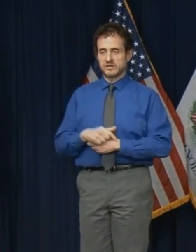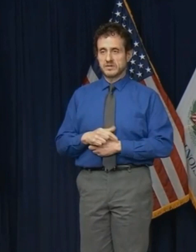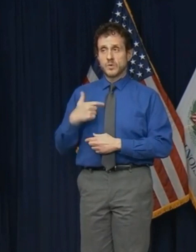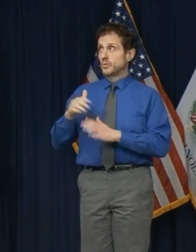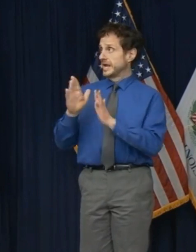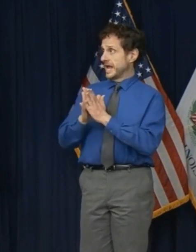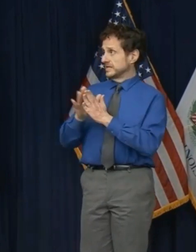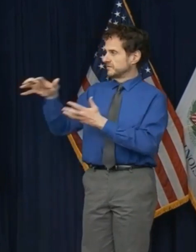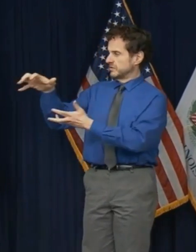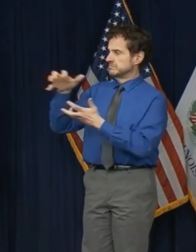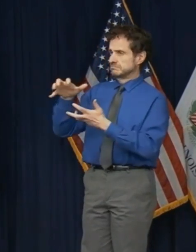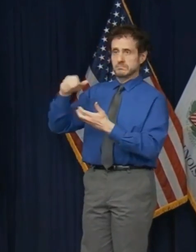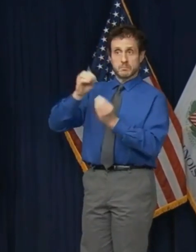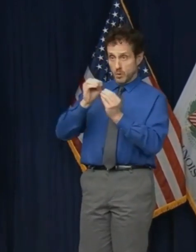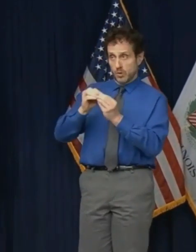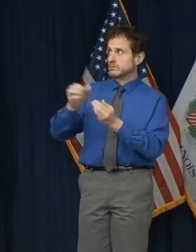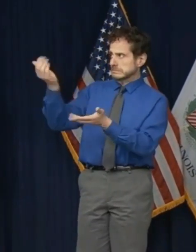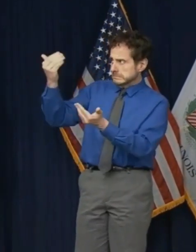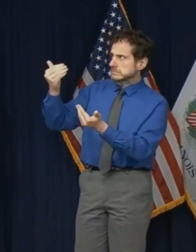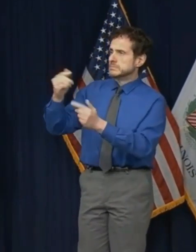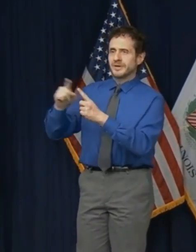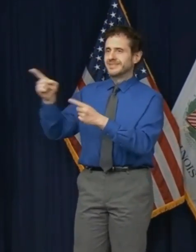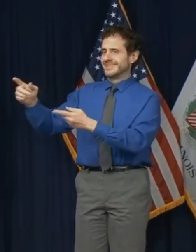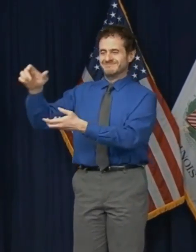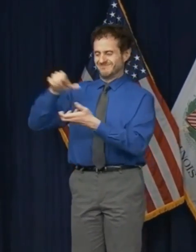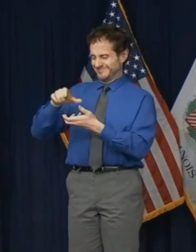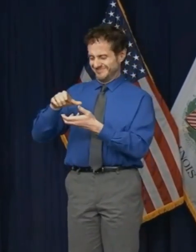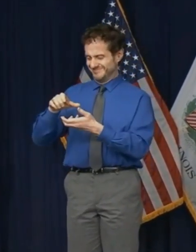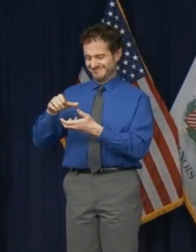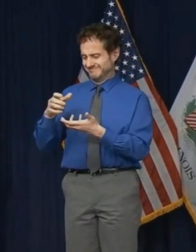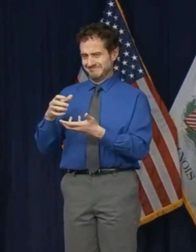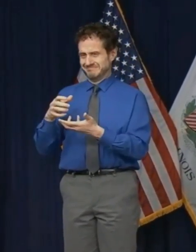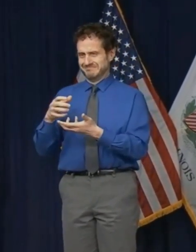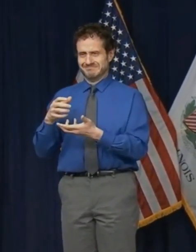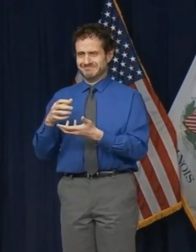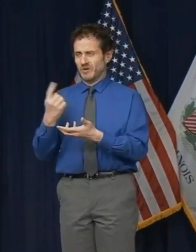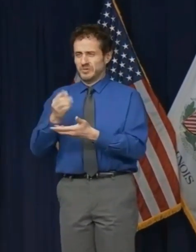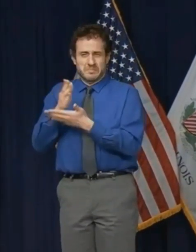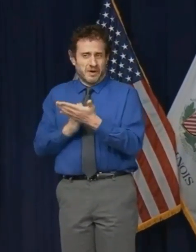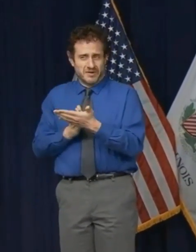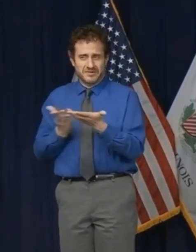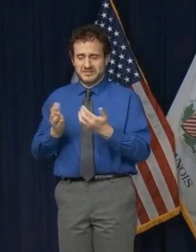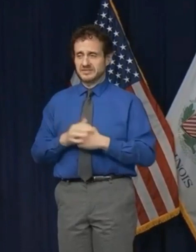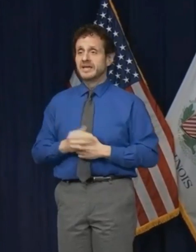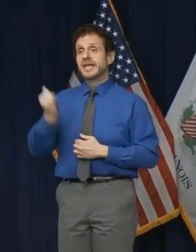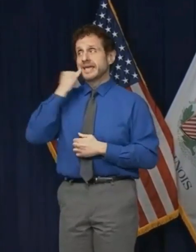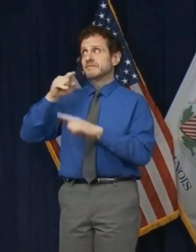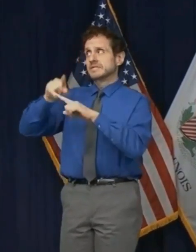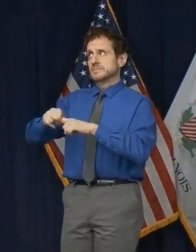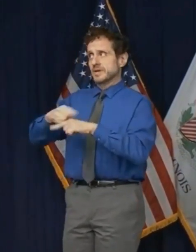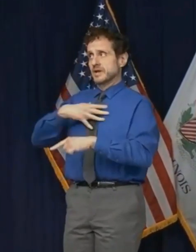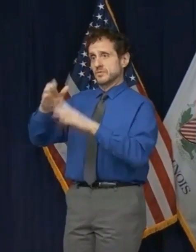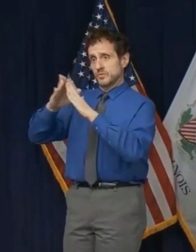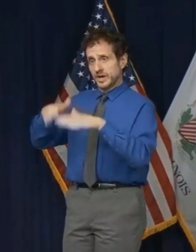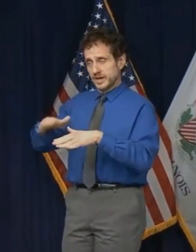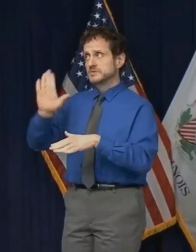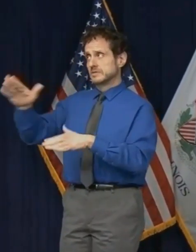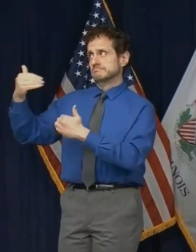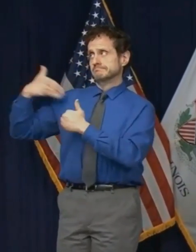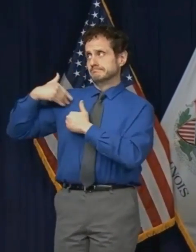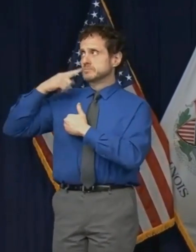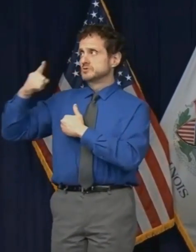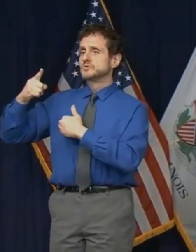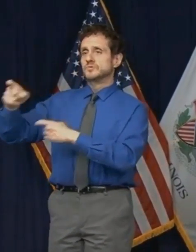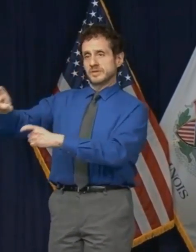need and what we have asked for. If we had relied upon the White House and its obligation to fulfill our needs